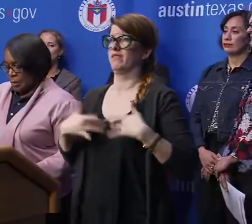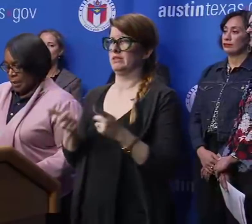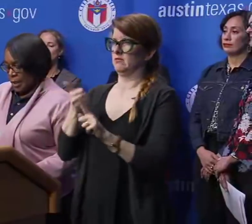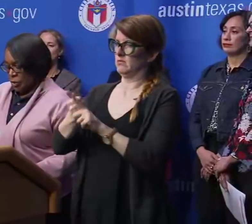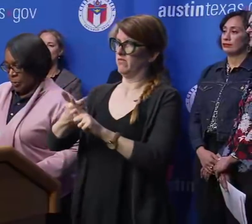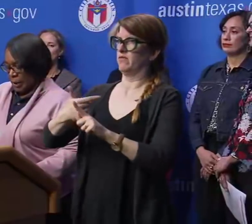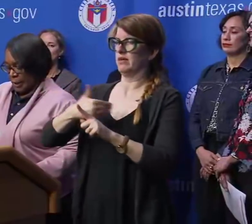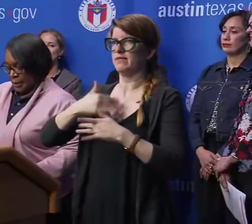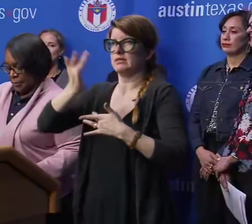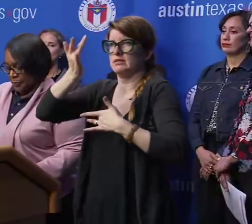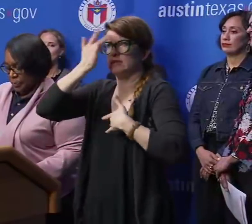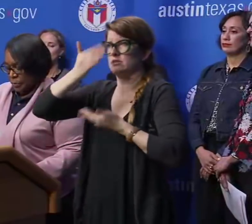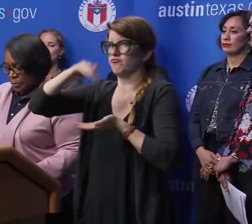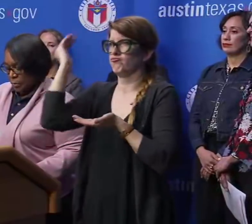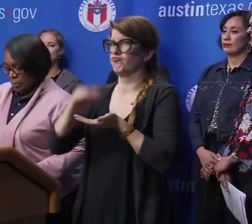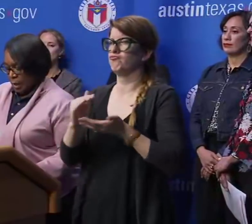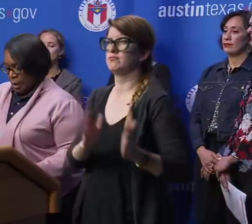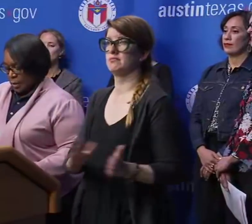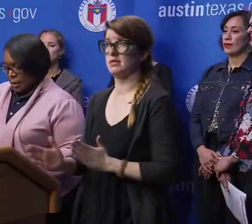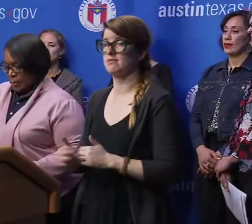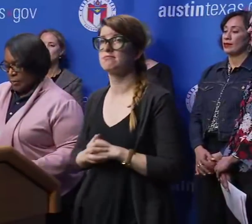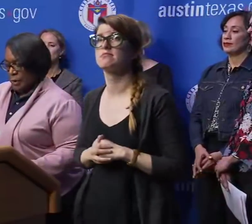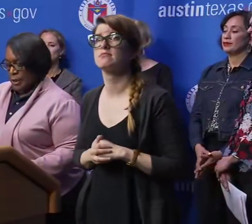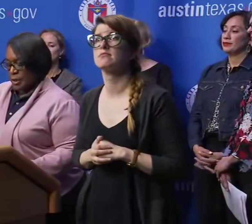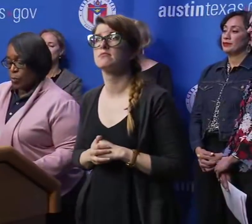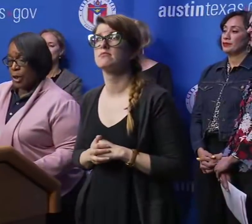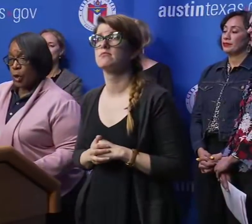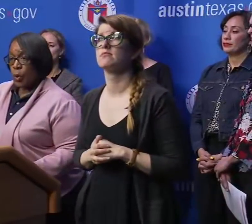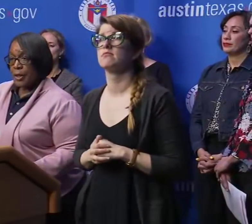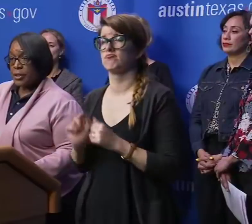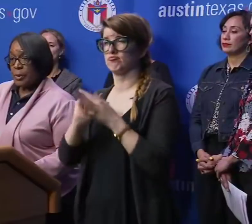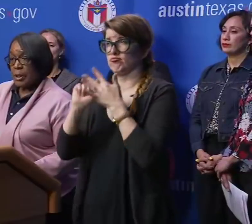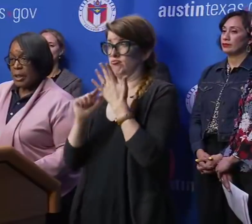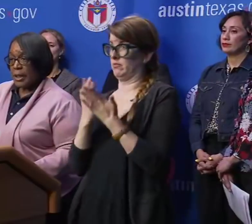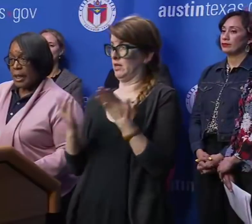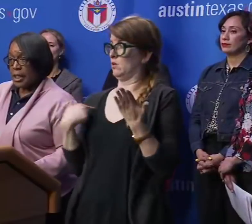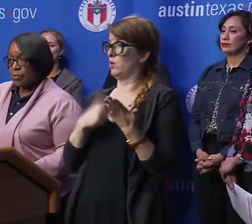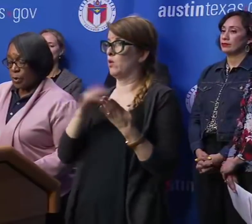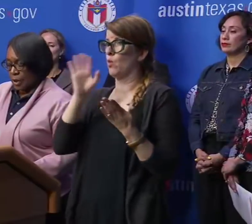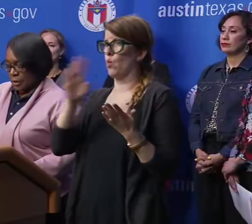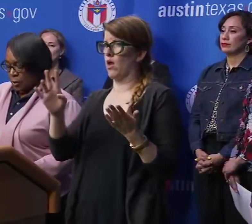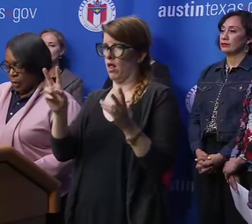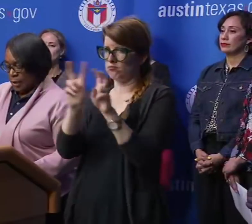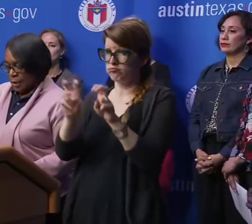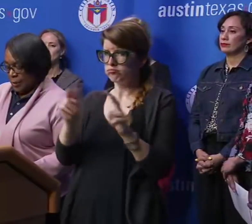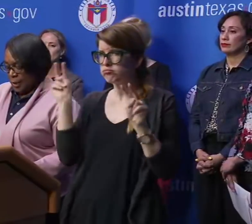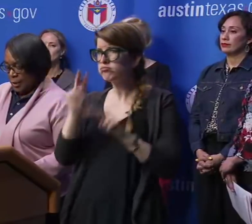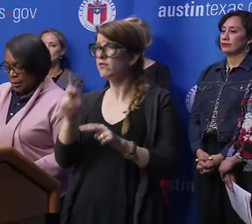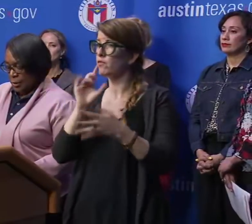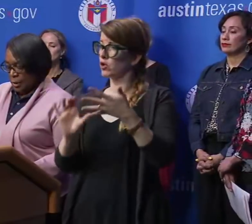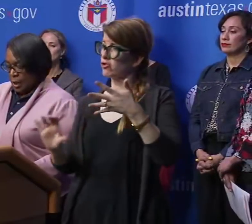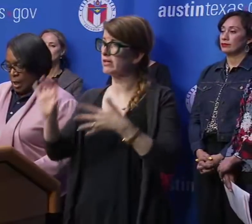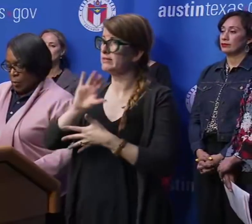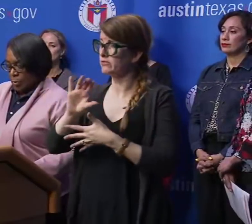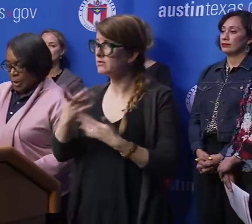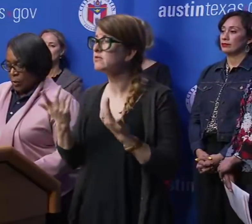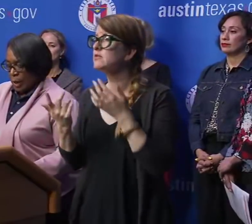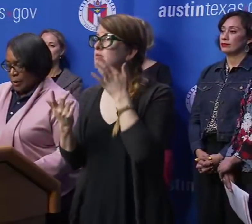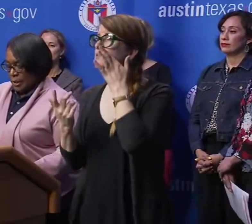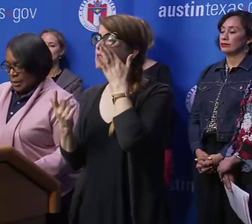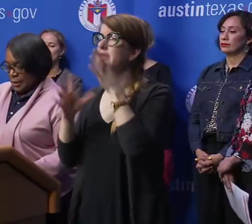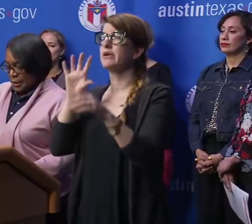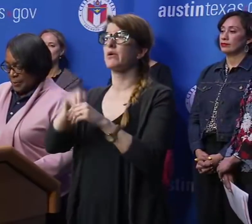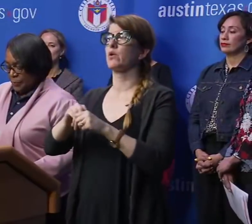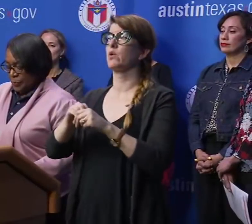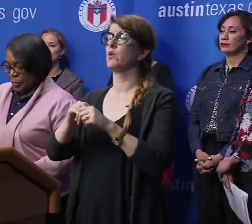disease mitigation plan. Some of the things that we are going to be looking at as far as the criteria would be